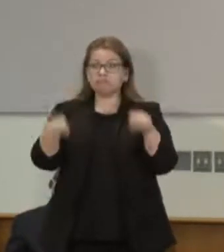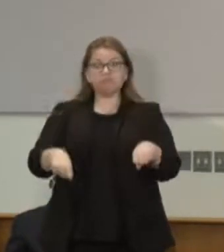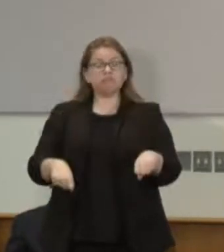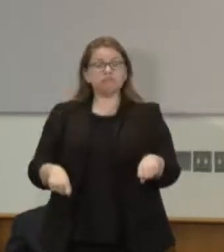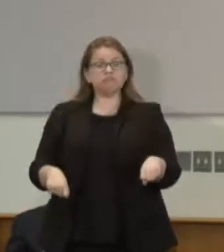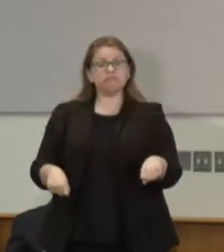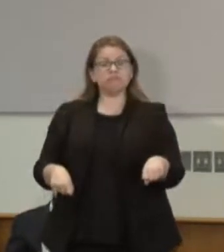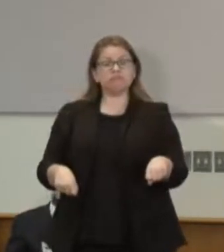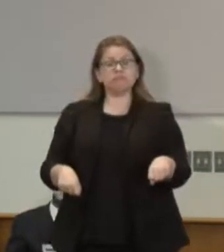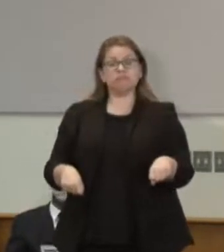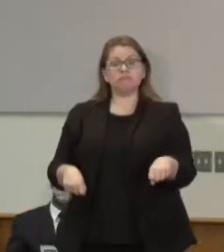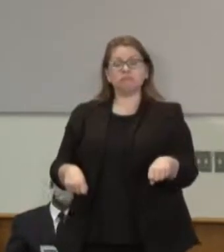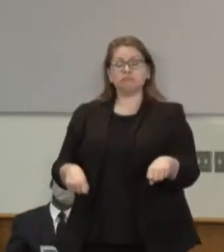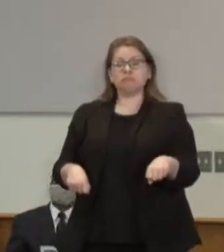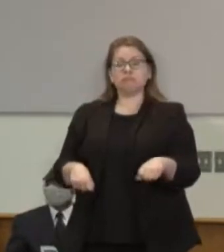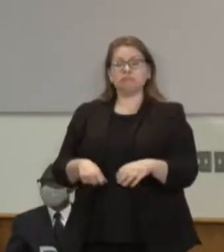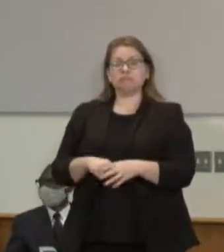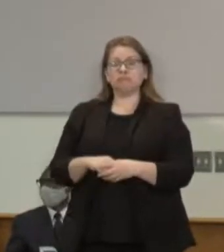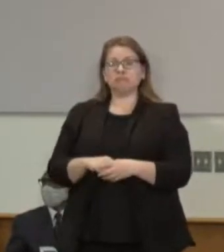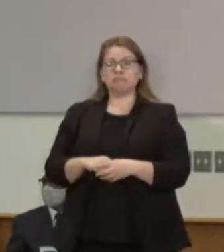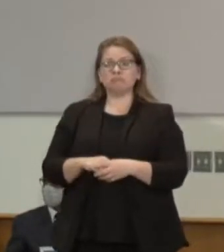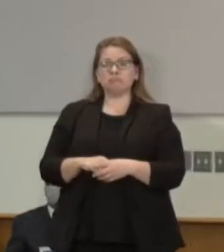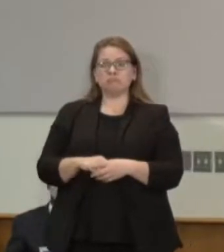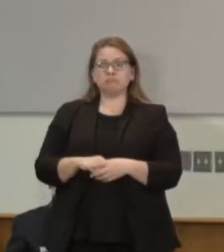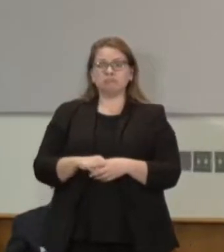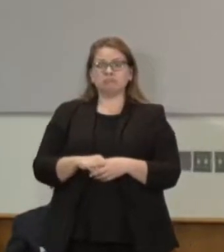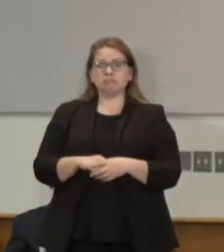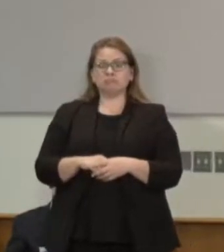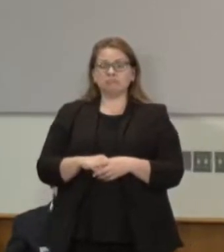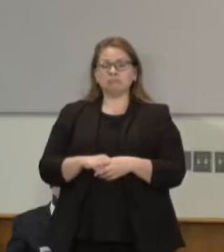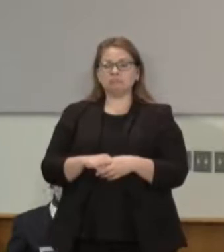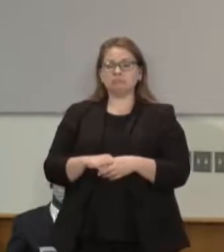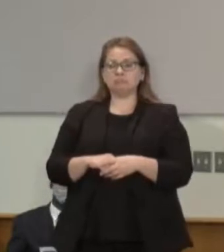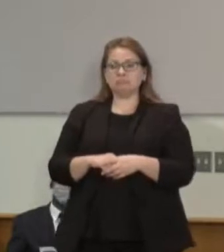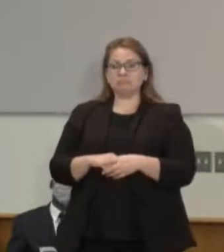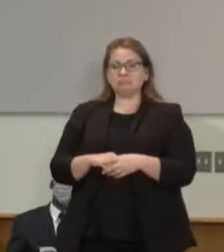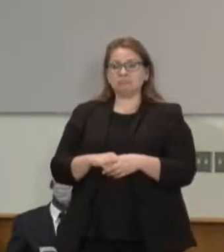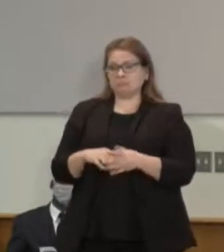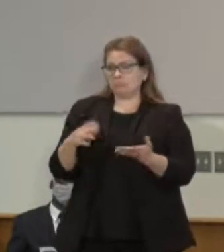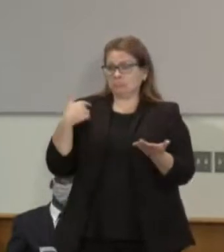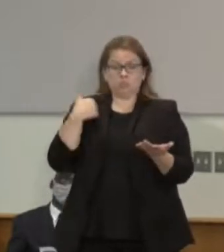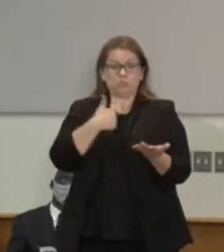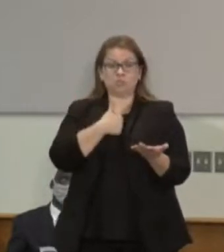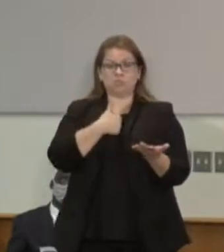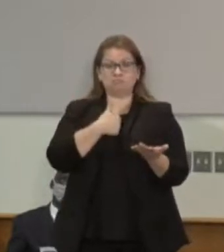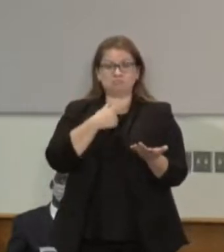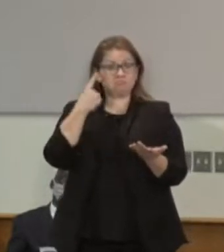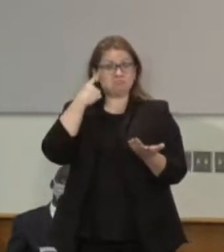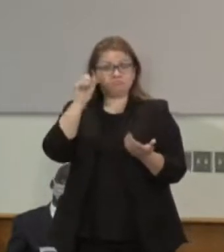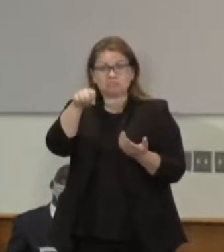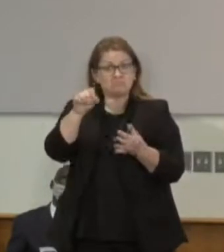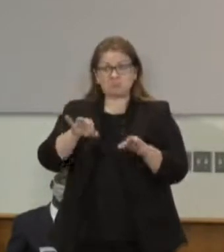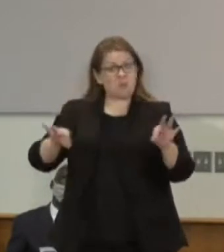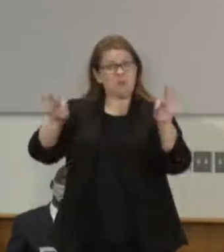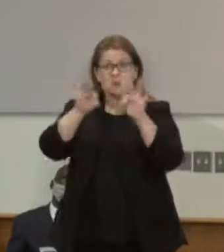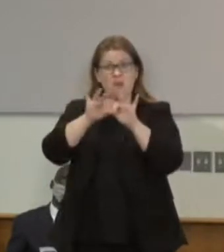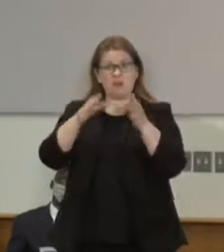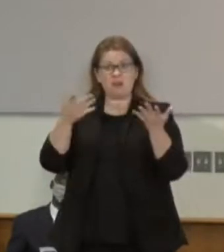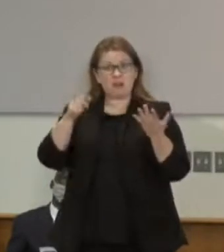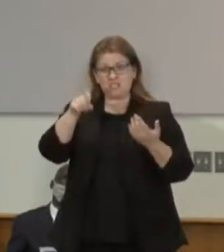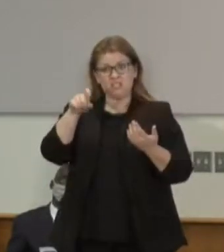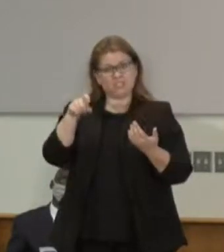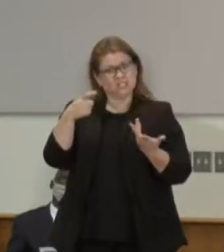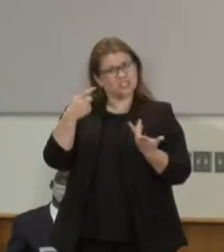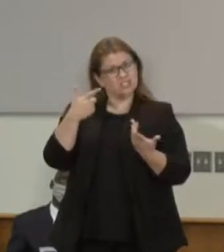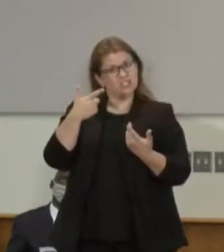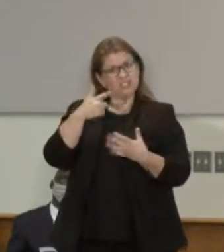former representative and sheriff Stanek had in mind that I wasn't in the legislature. However, we think that that's a really important notion that local government